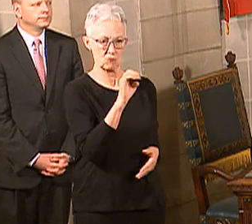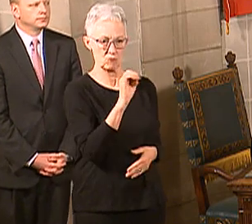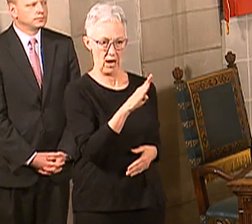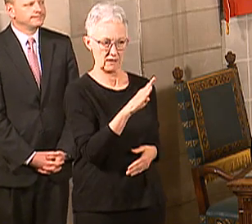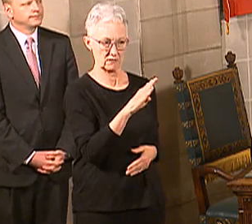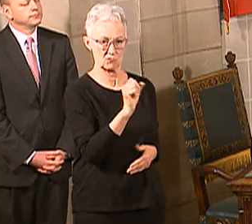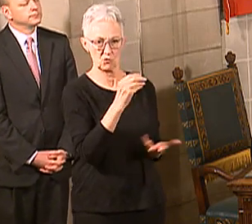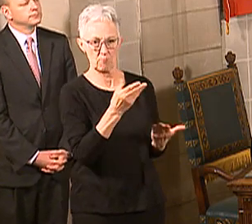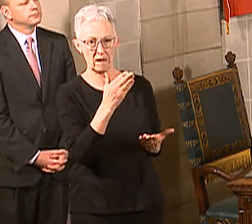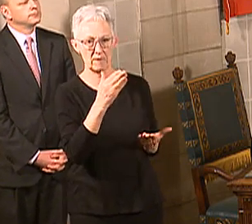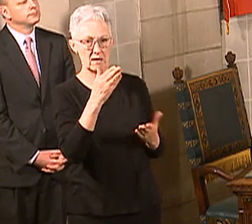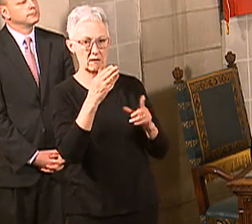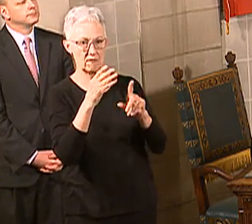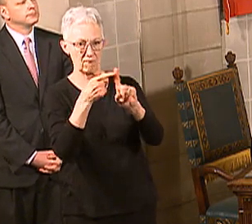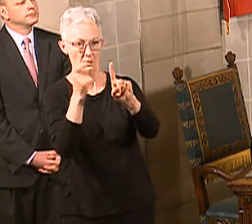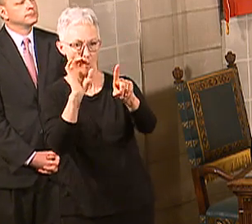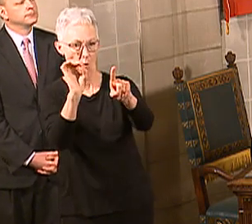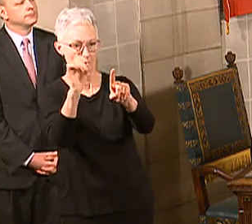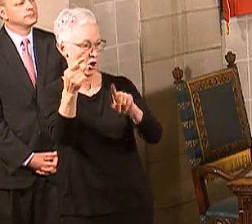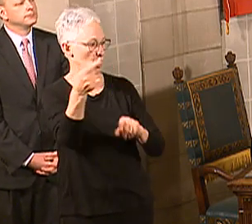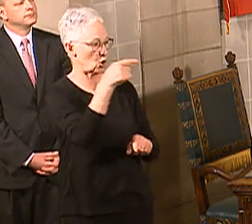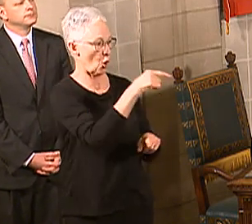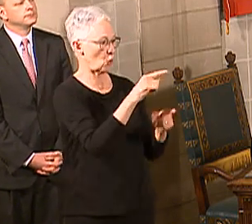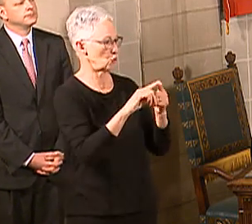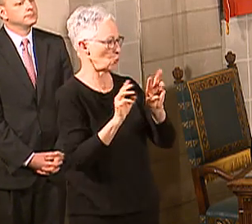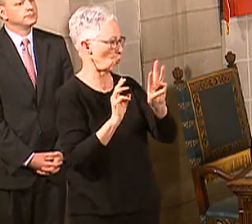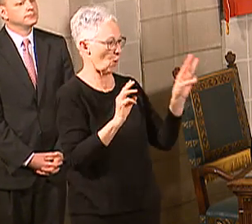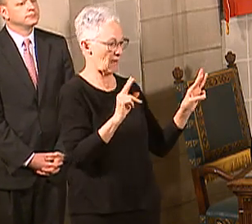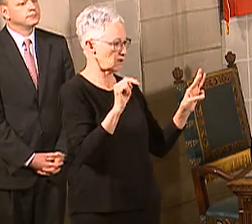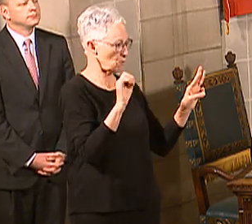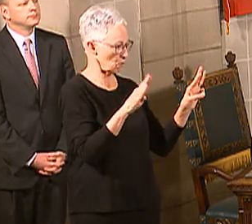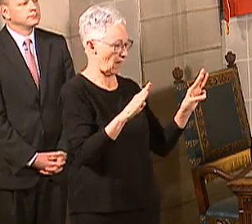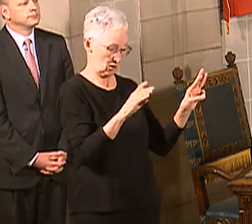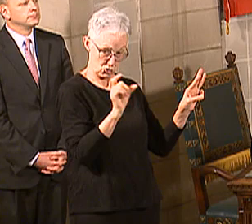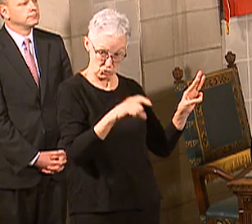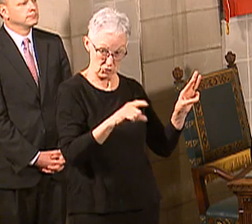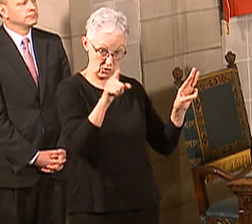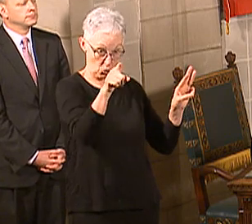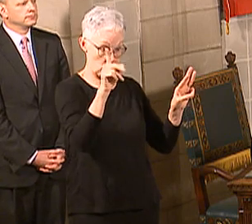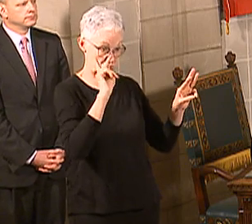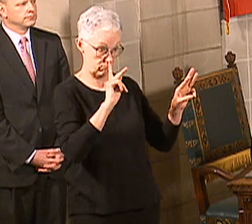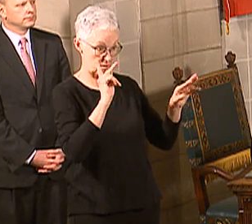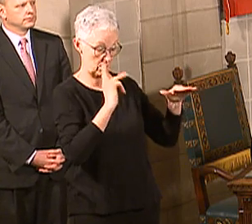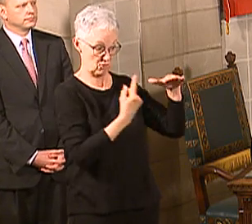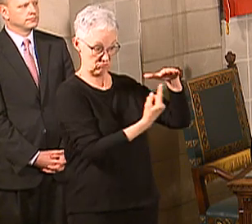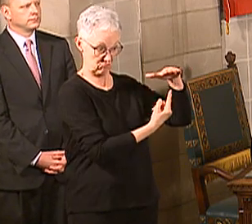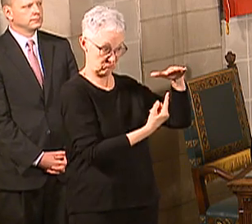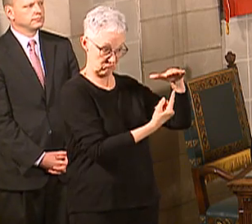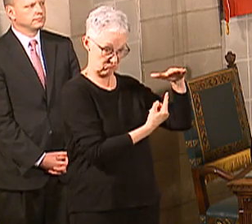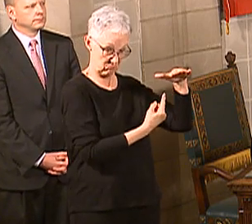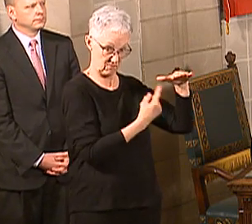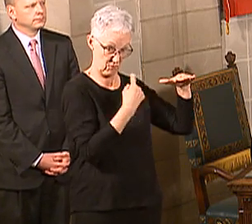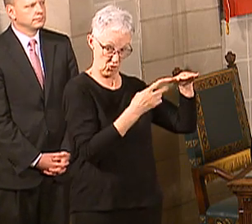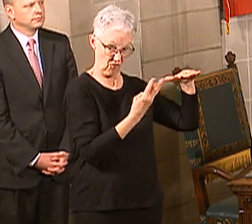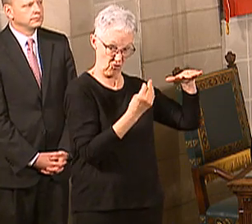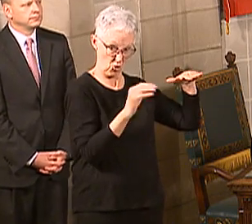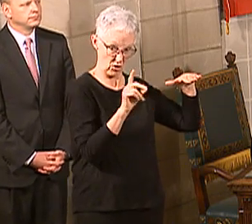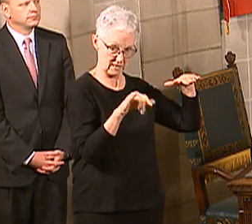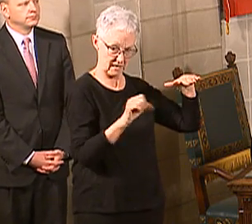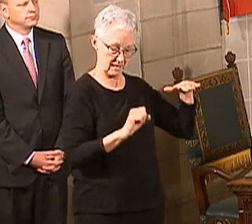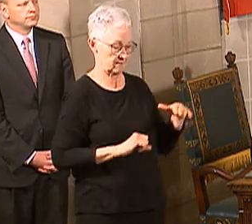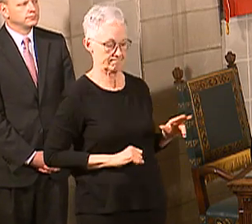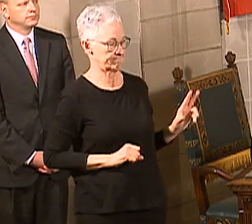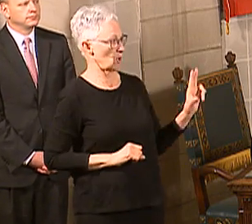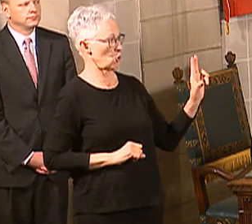for fewer cases? I would say, no, we're not doing that, Martha. Again, we're all on the same team here in the state of Nebraska. But I would remind